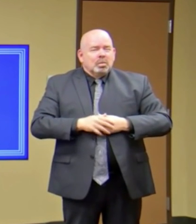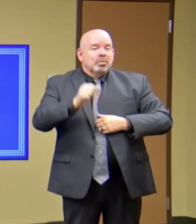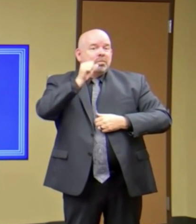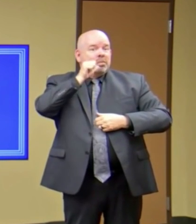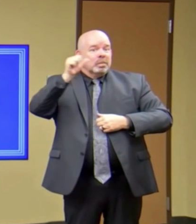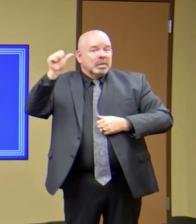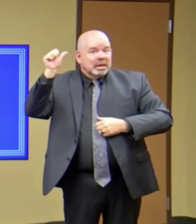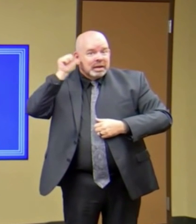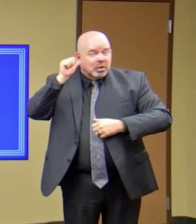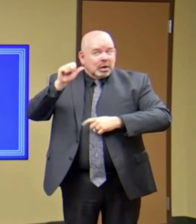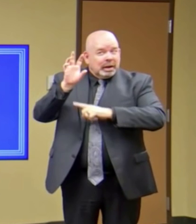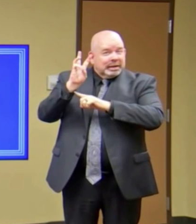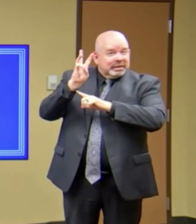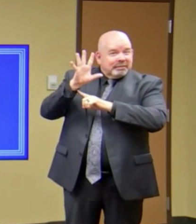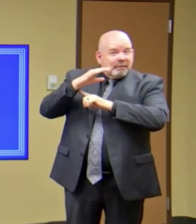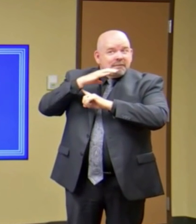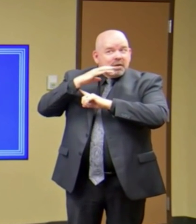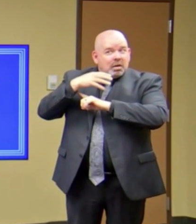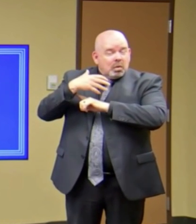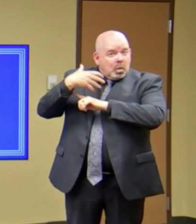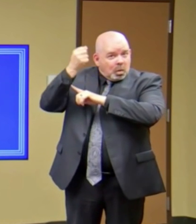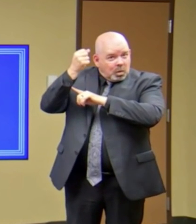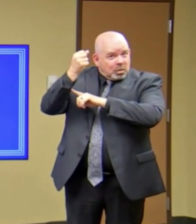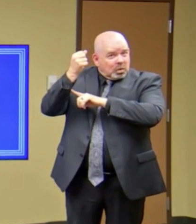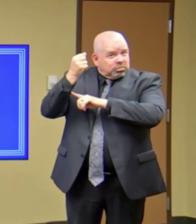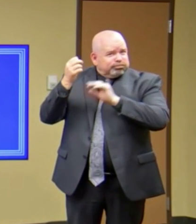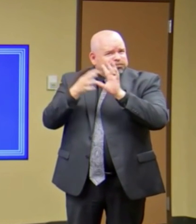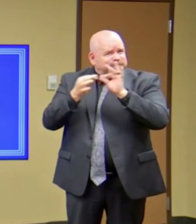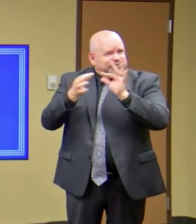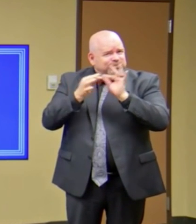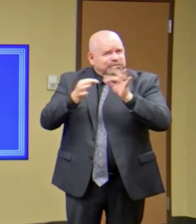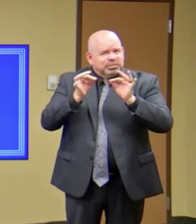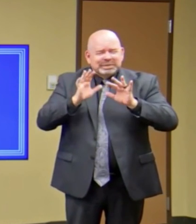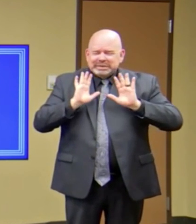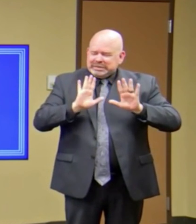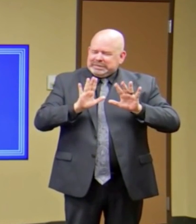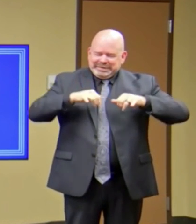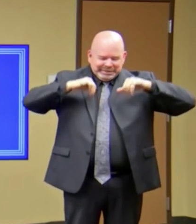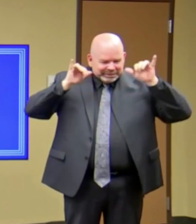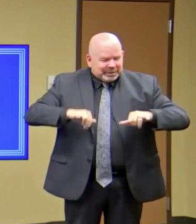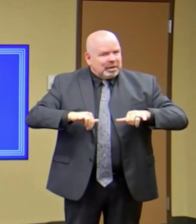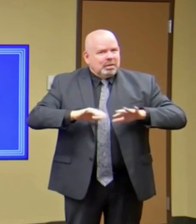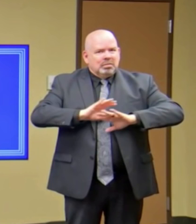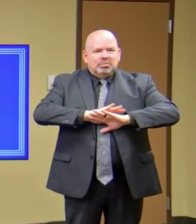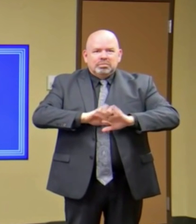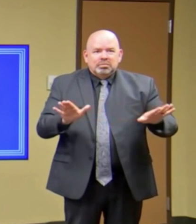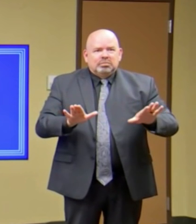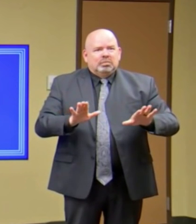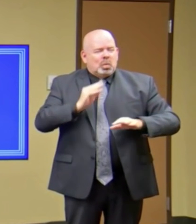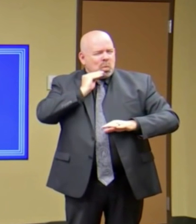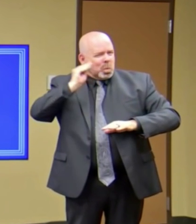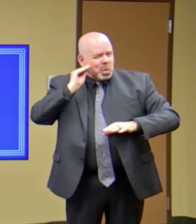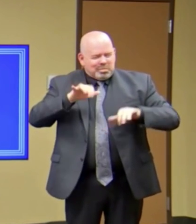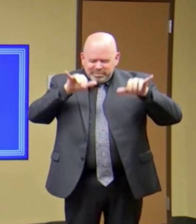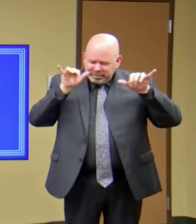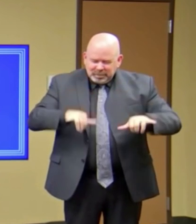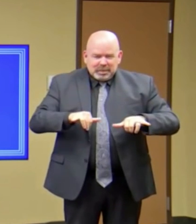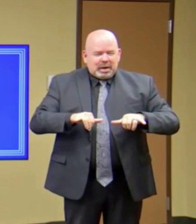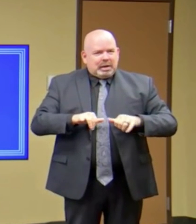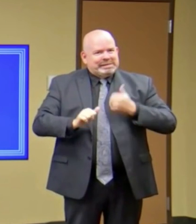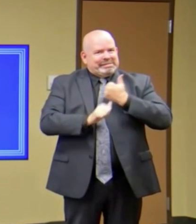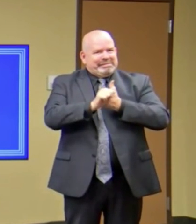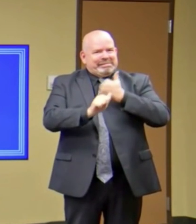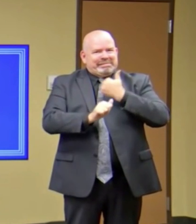you really want to avoid leaving your home for any sort of an unnecessary trip.